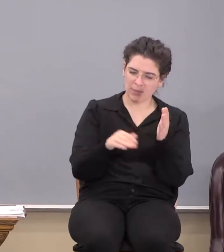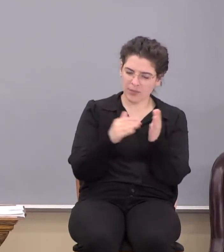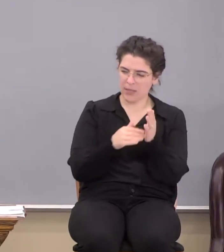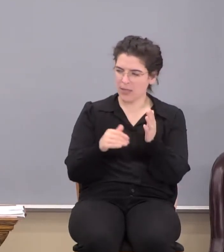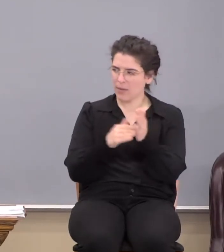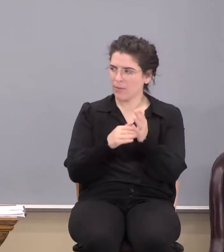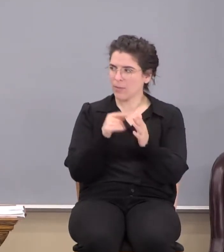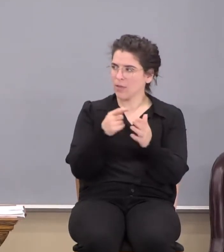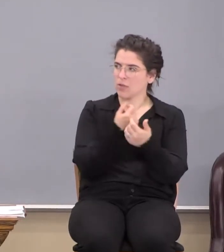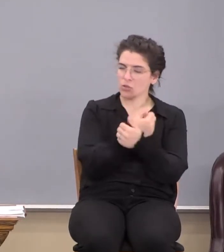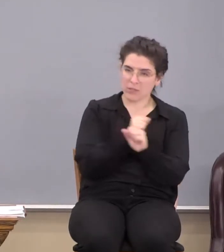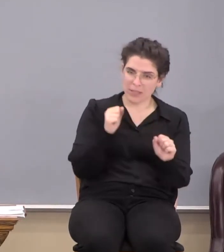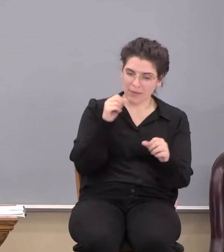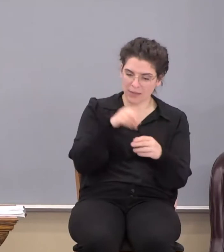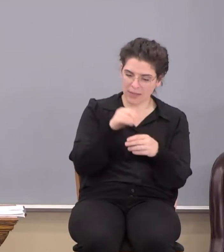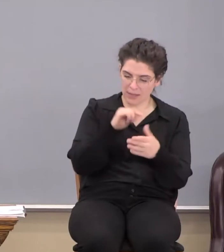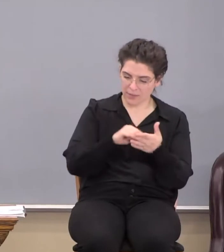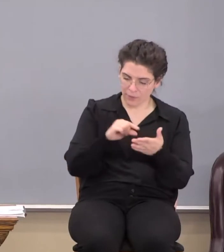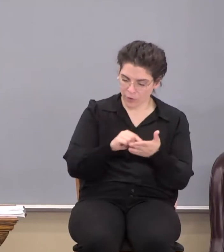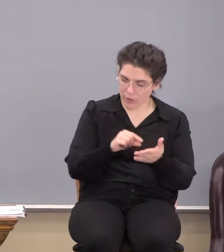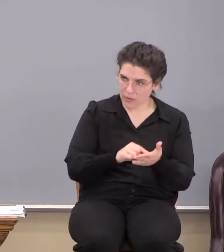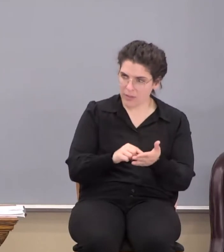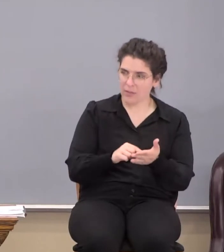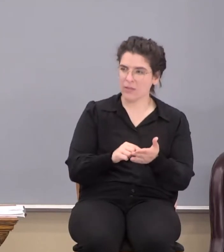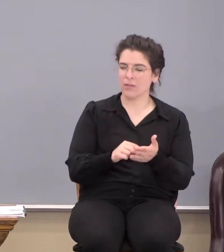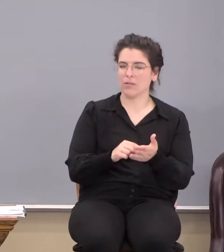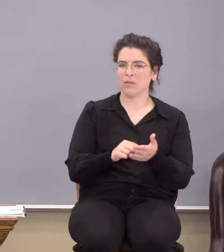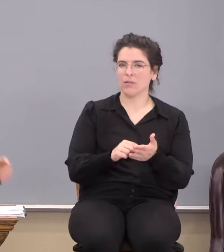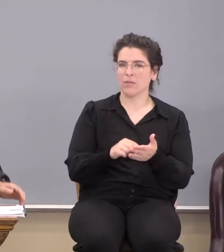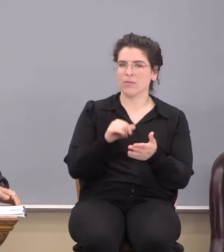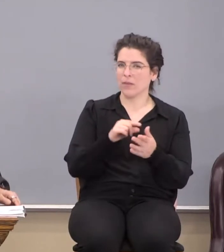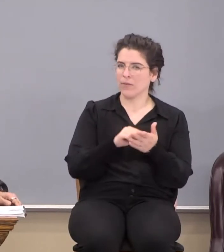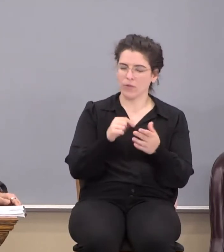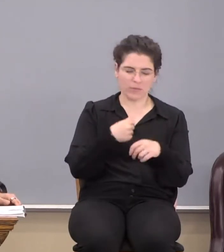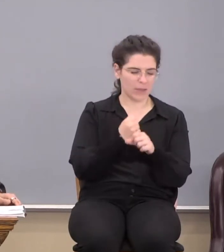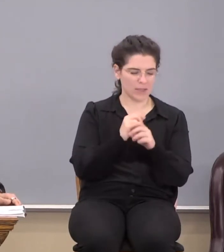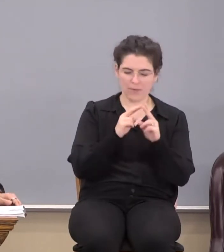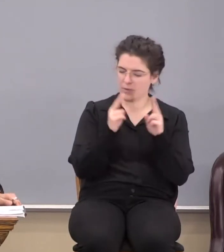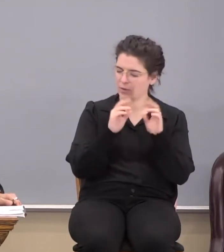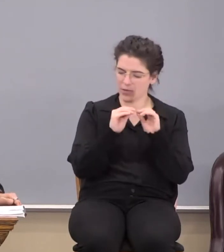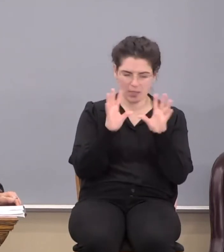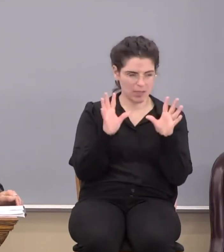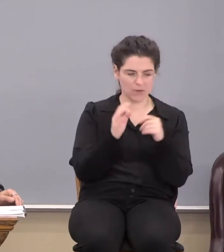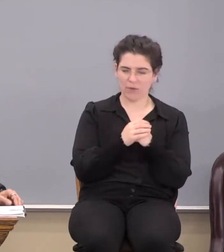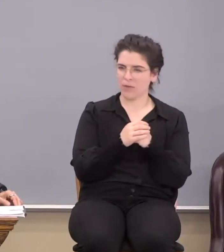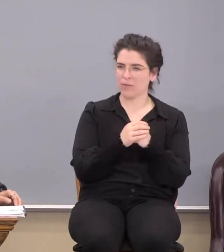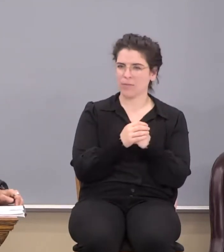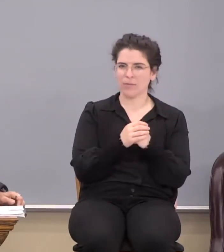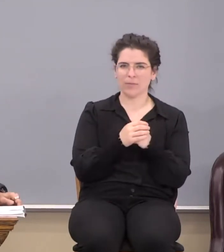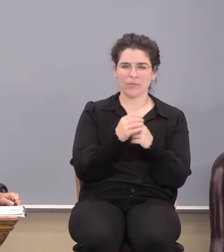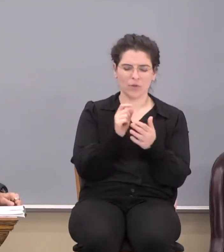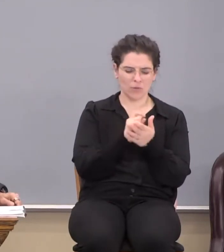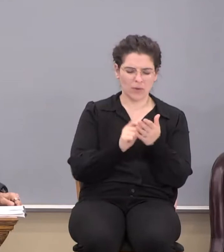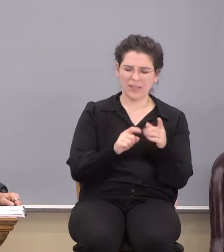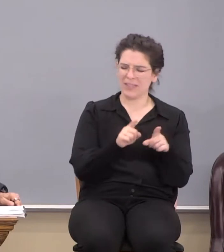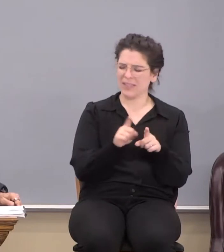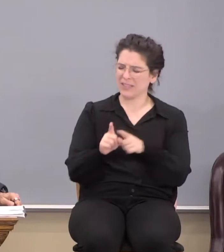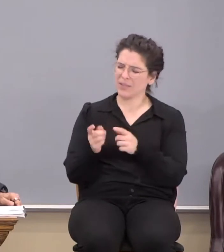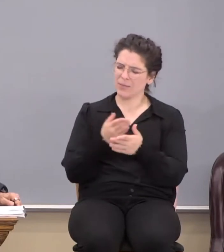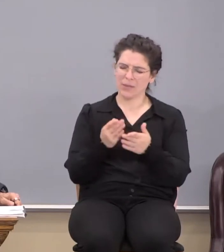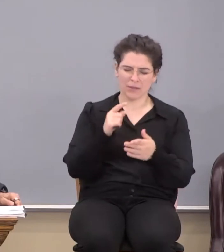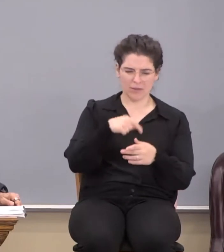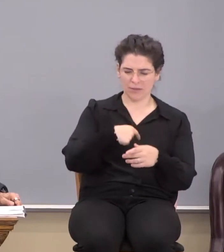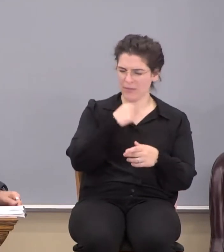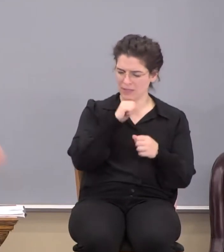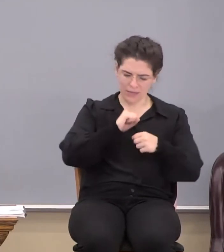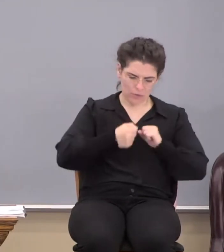Because there's safety in it. See that? That verse makes it very, very clear. To write the same things to you, he says, to